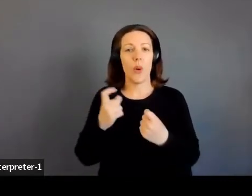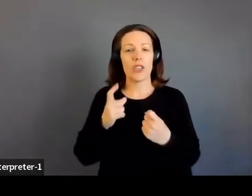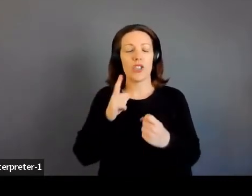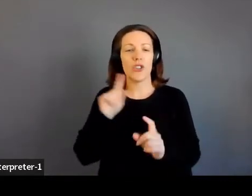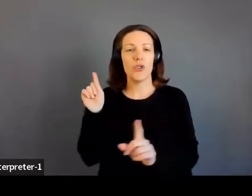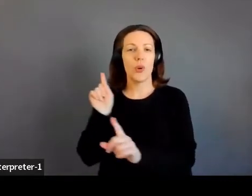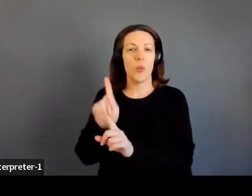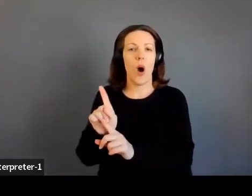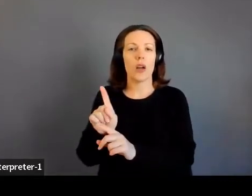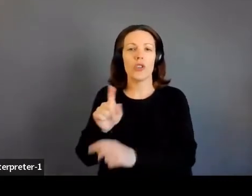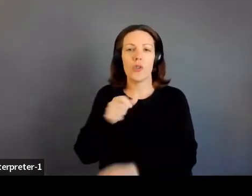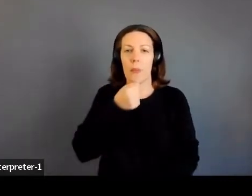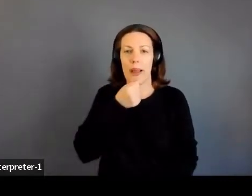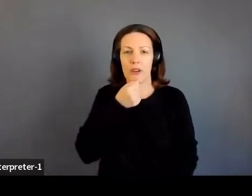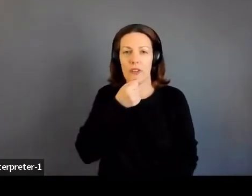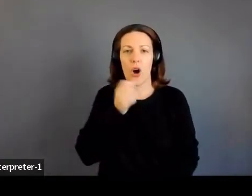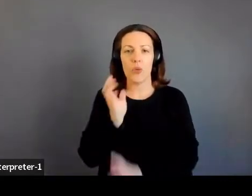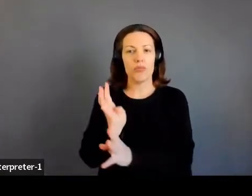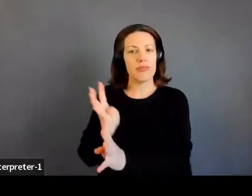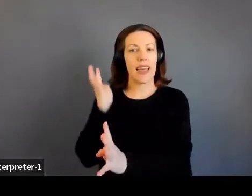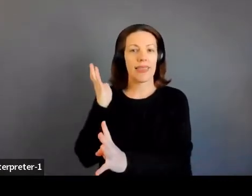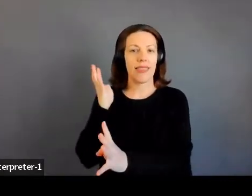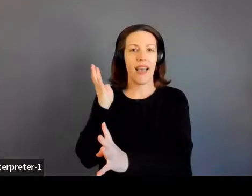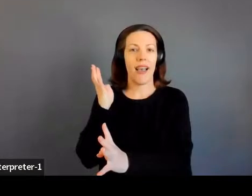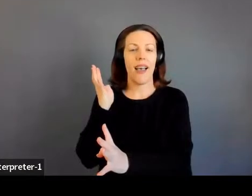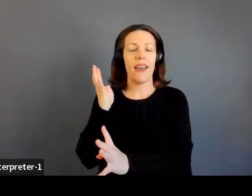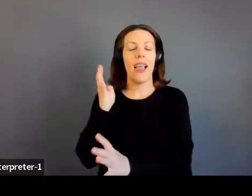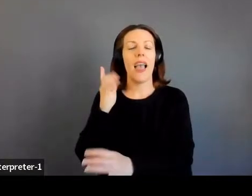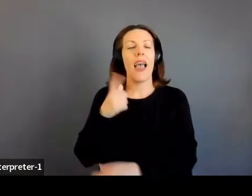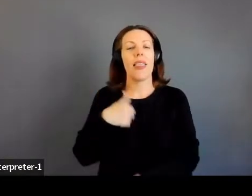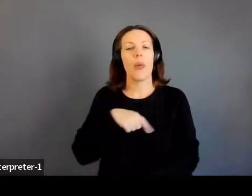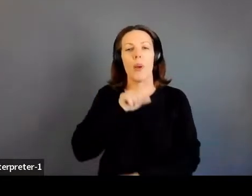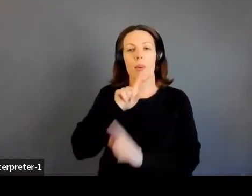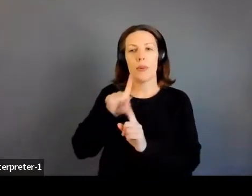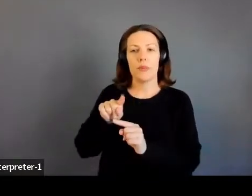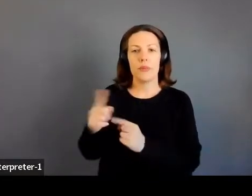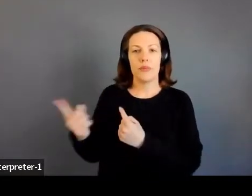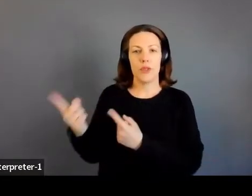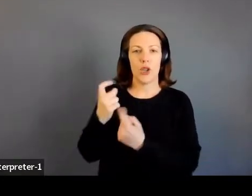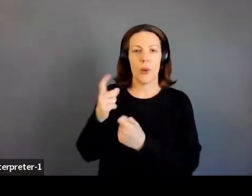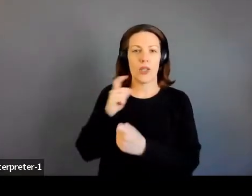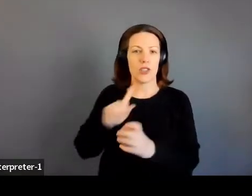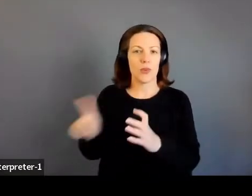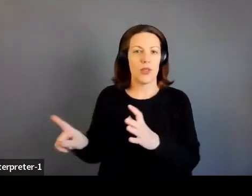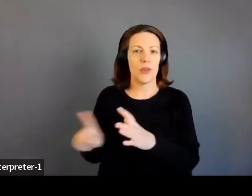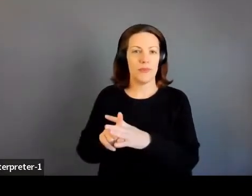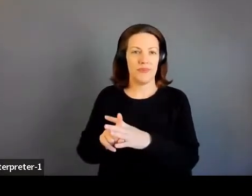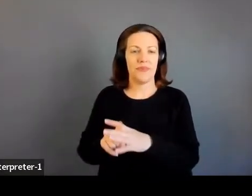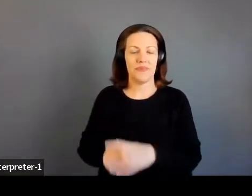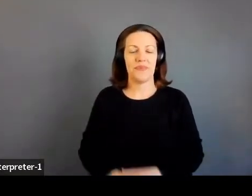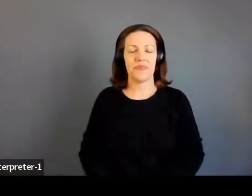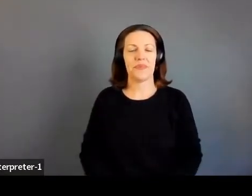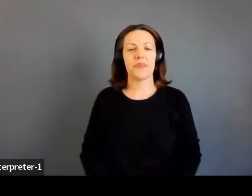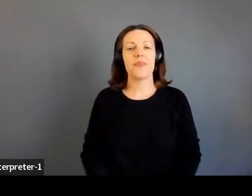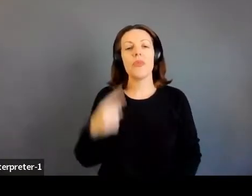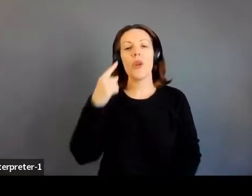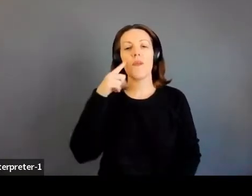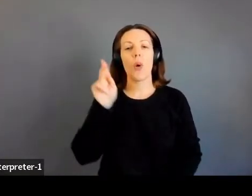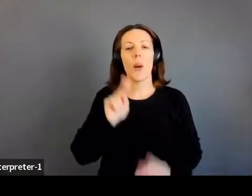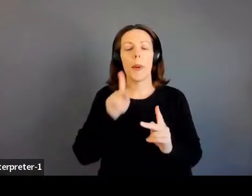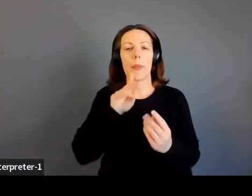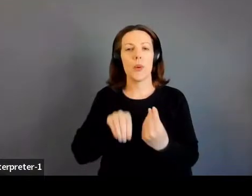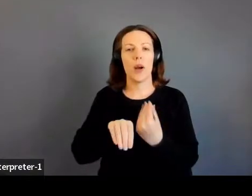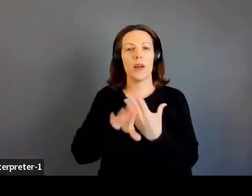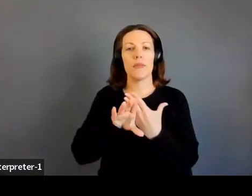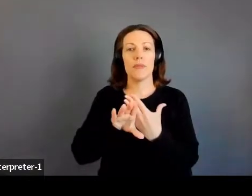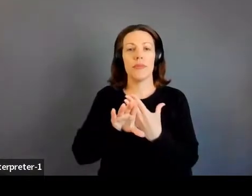come up to the microphone and get in line, and we will address those questions as they come up to us. For our live stream